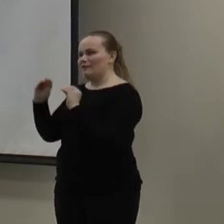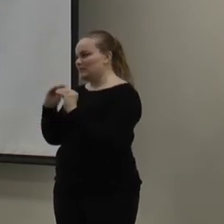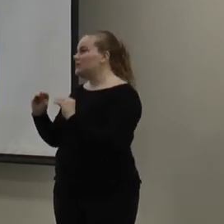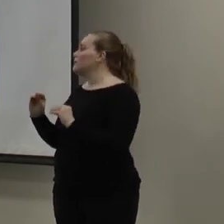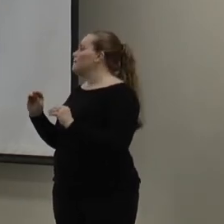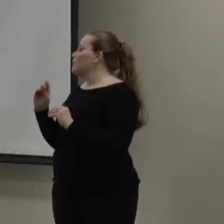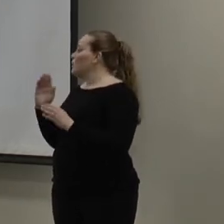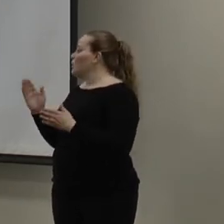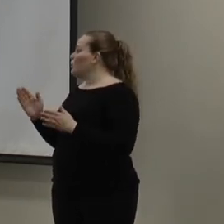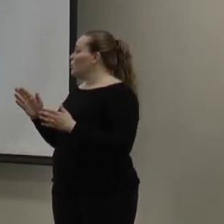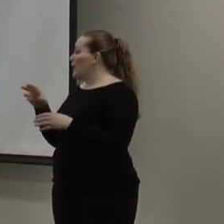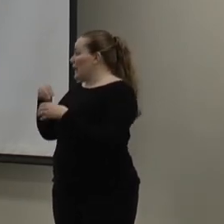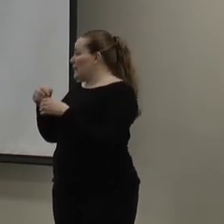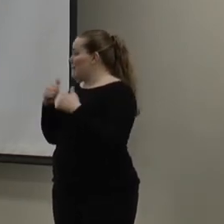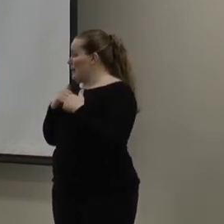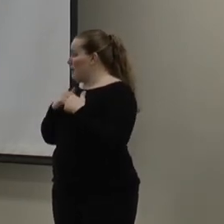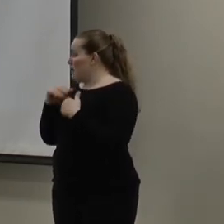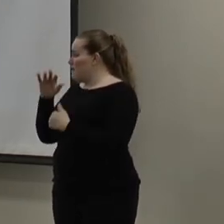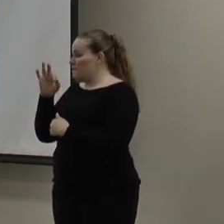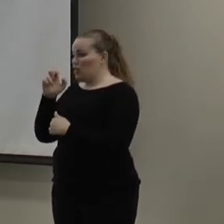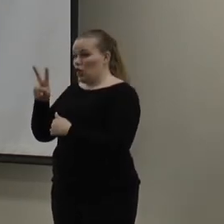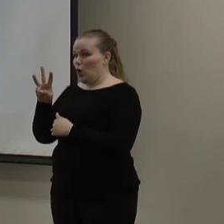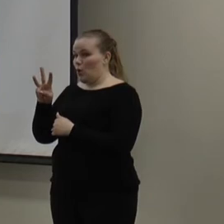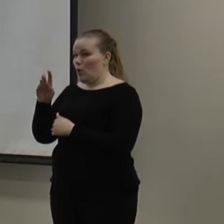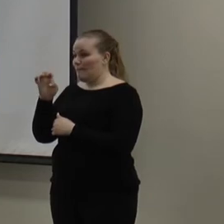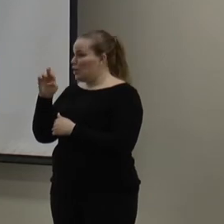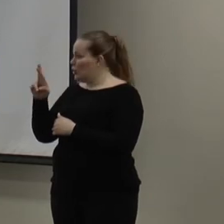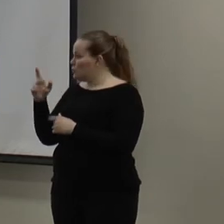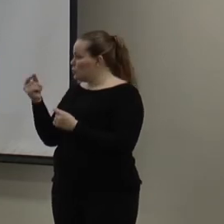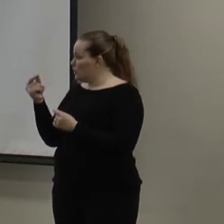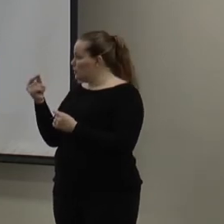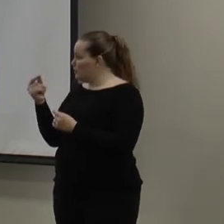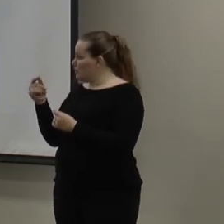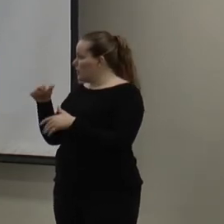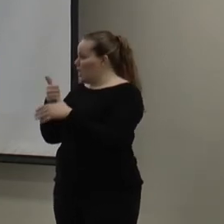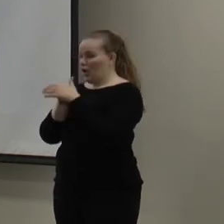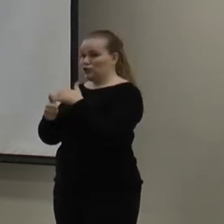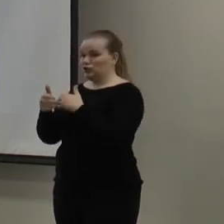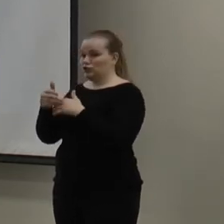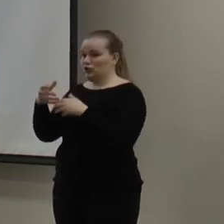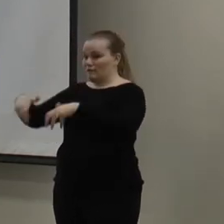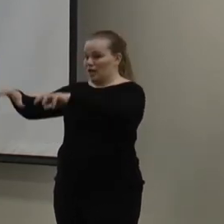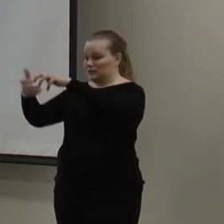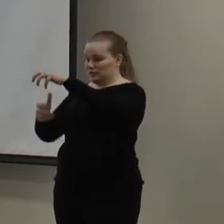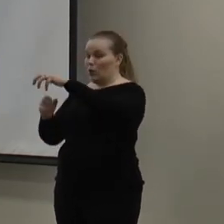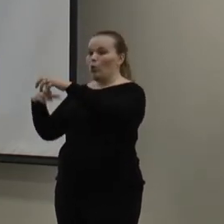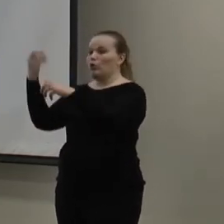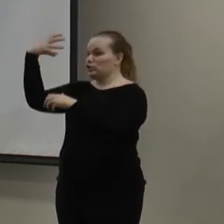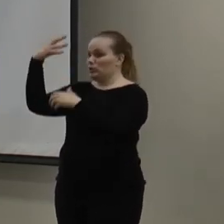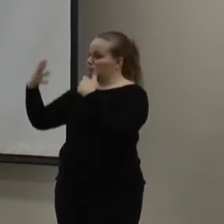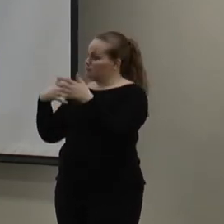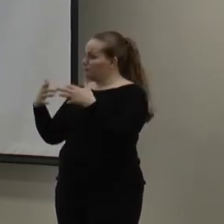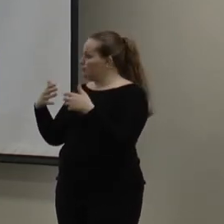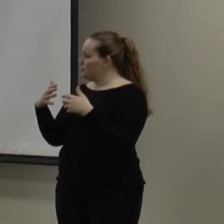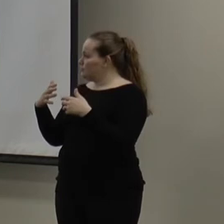We do include in the backpack these flow meters. So basically you would put this under your faucet, sink or under your shower head